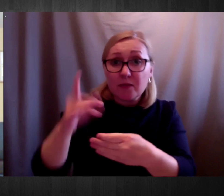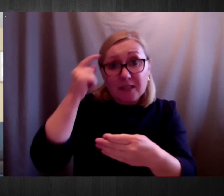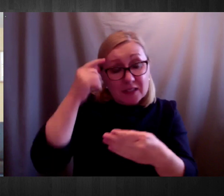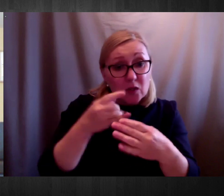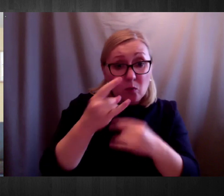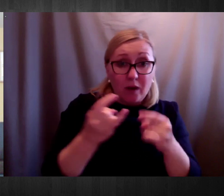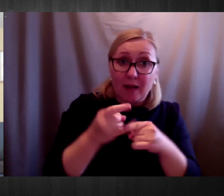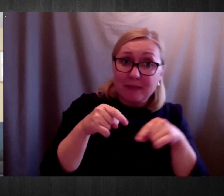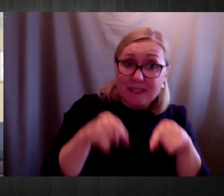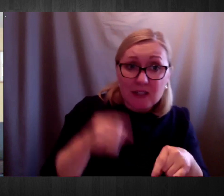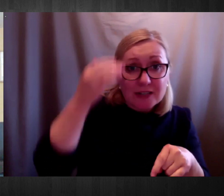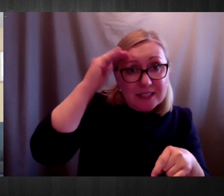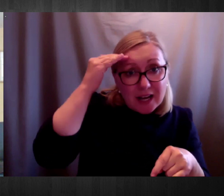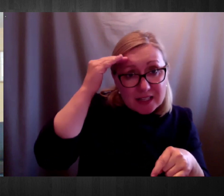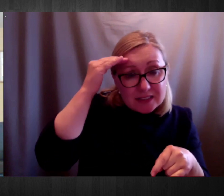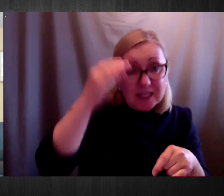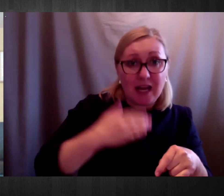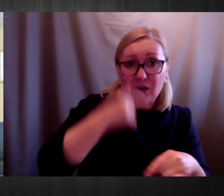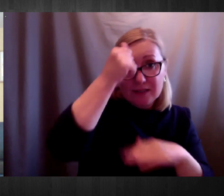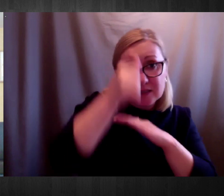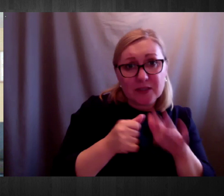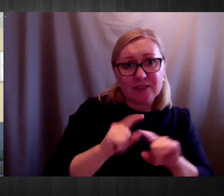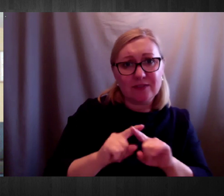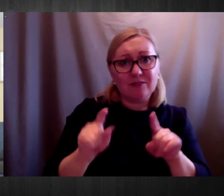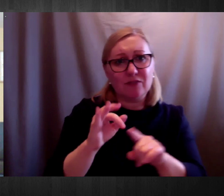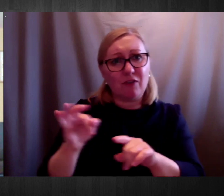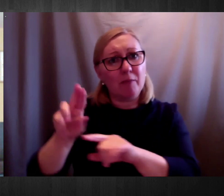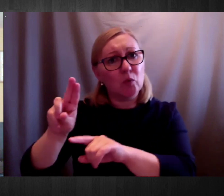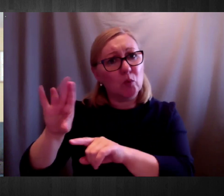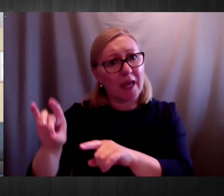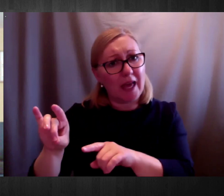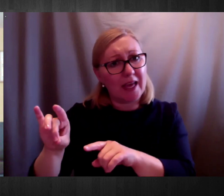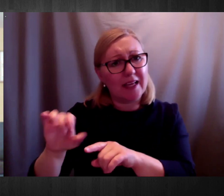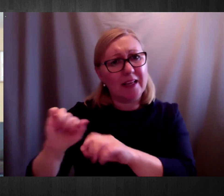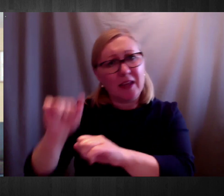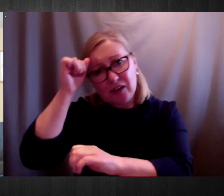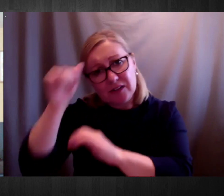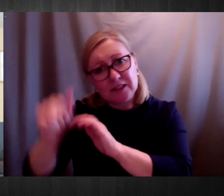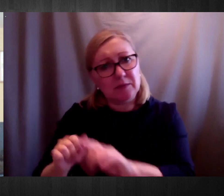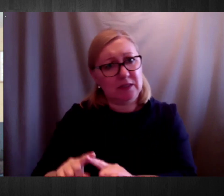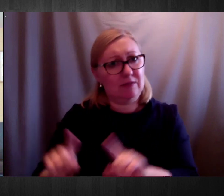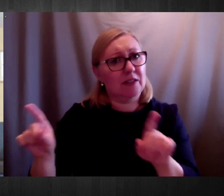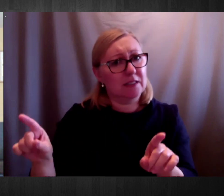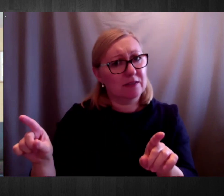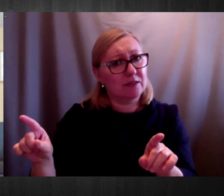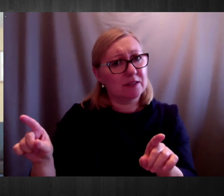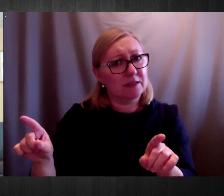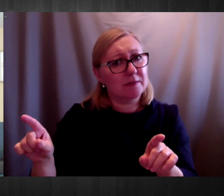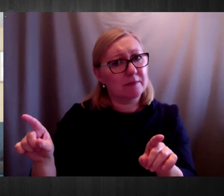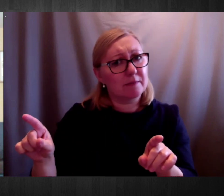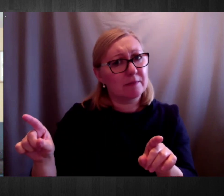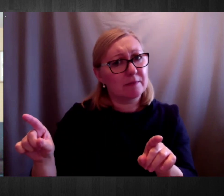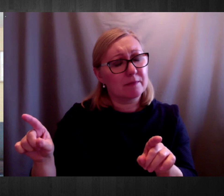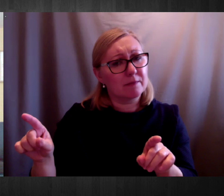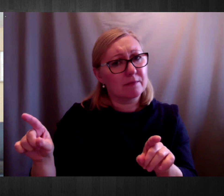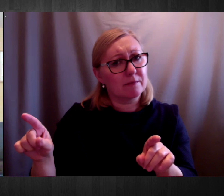different lockdown experience. And my colleagues, disability action, south to south, were trying